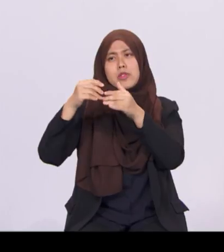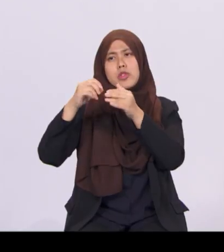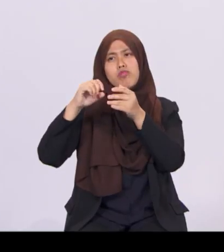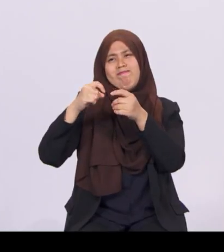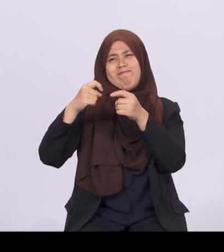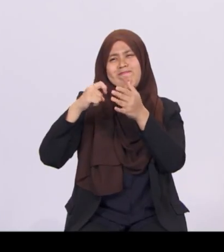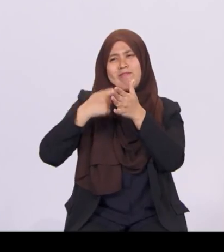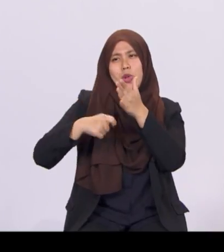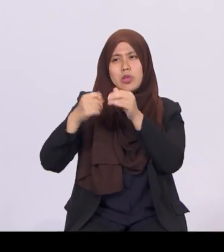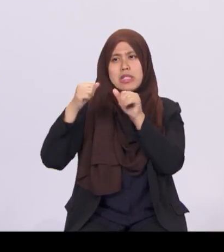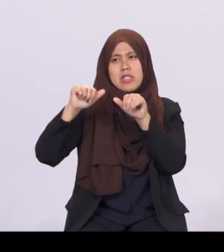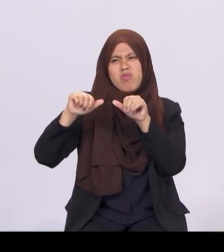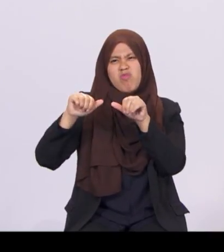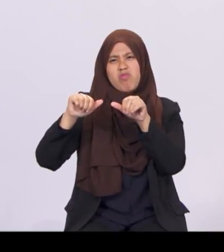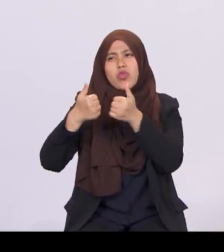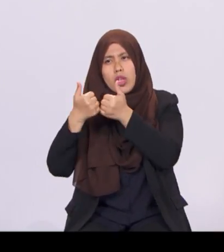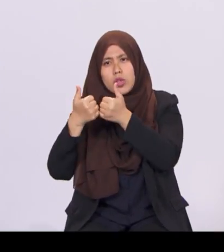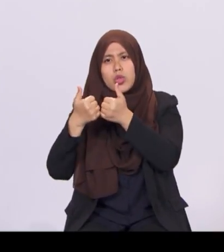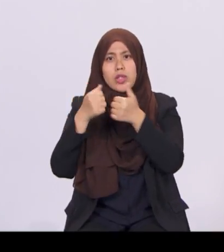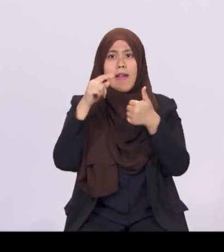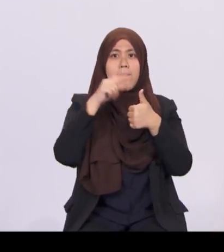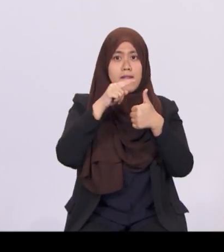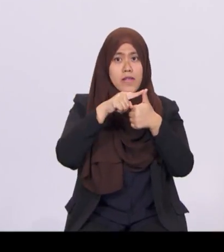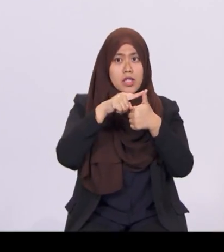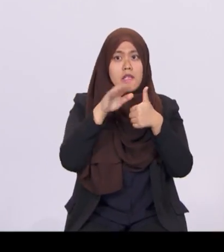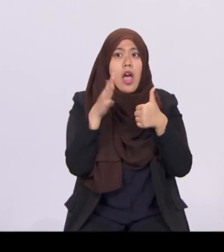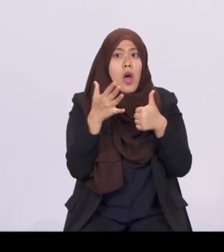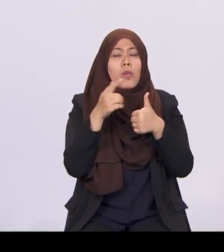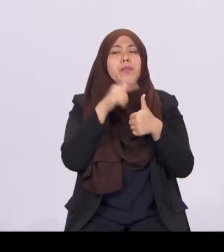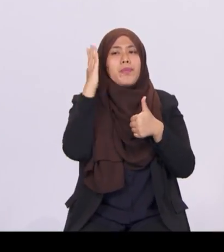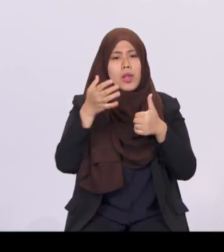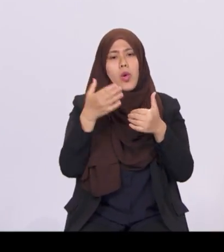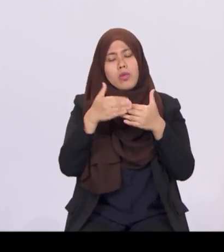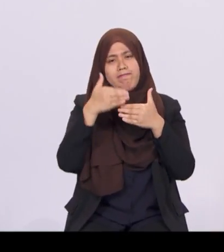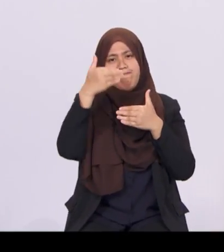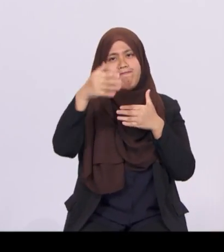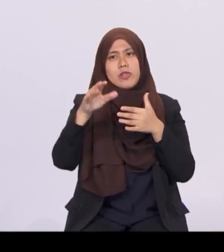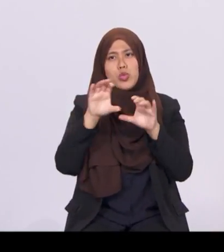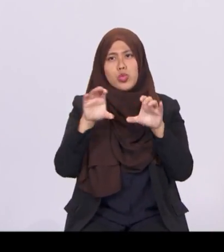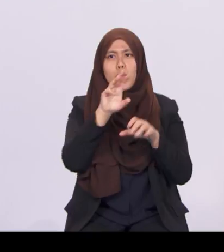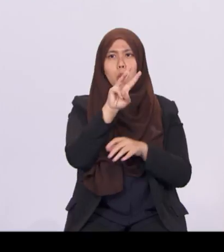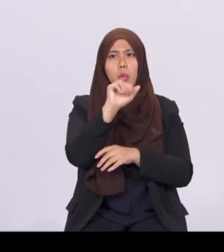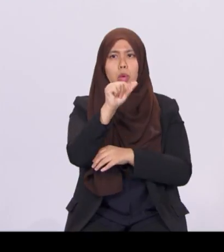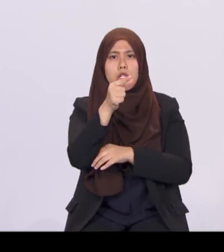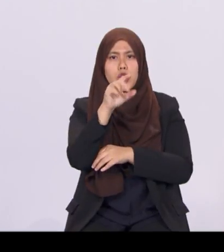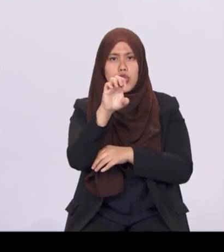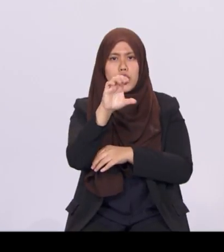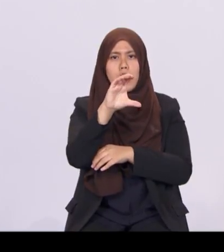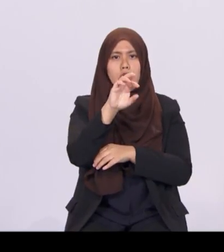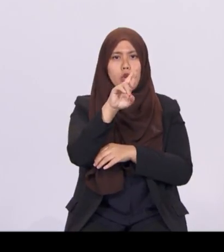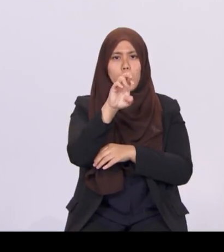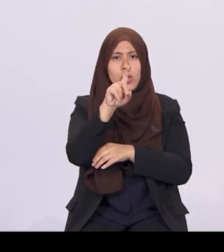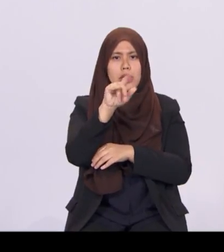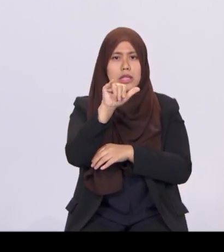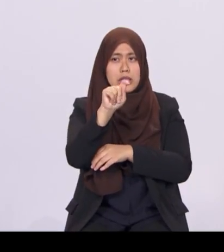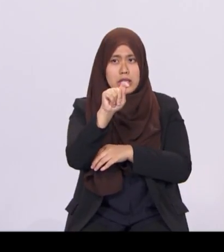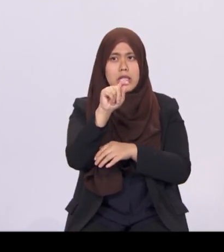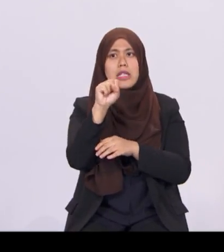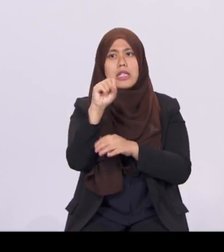the wage credit scheme, or WCS. This scheme co-fines wage increases for Singaporean employees up to a gross monthly